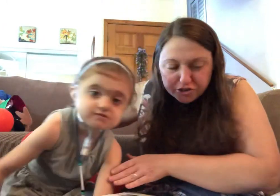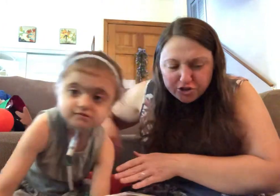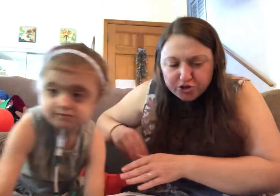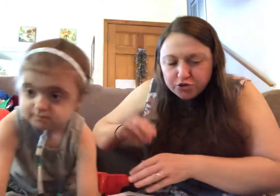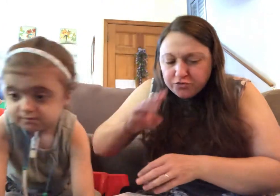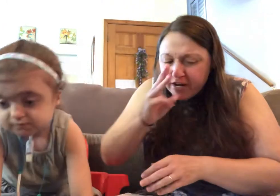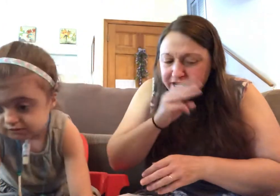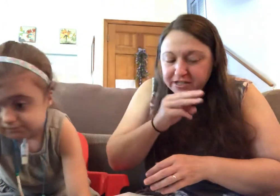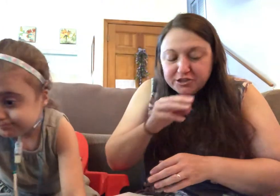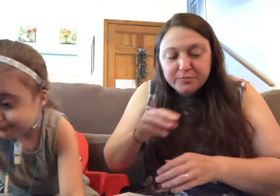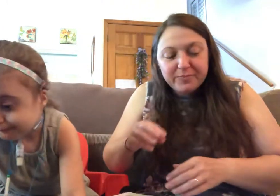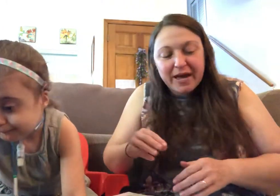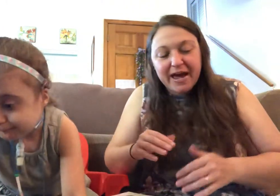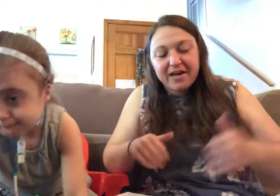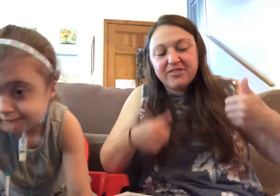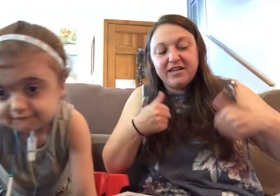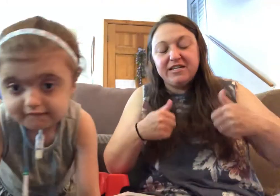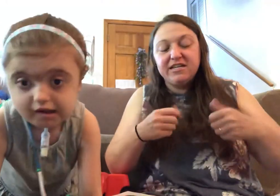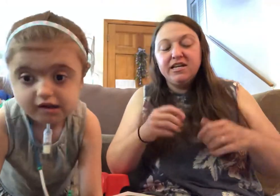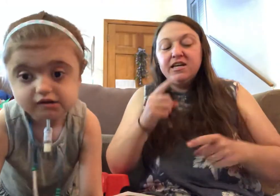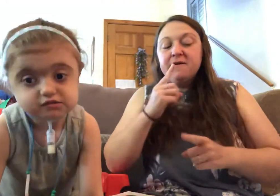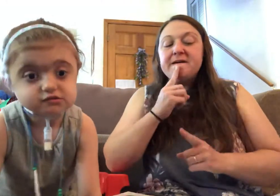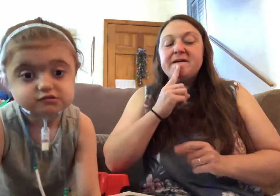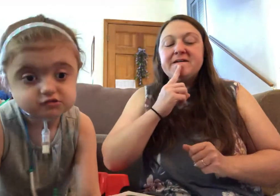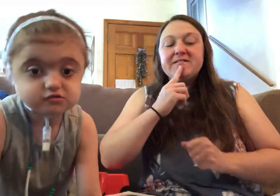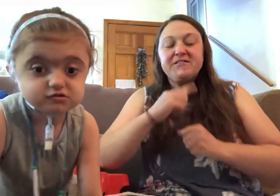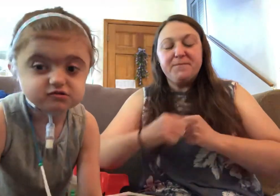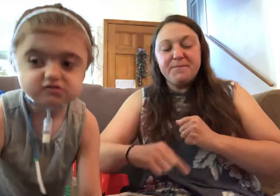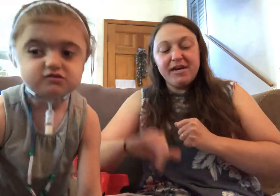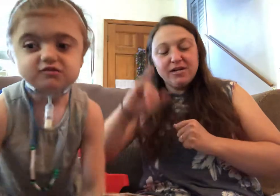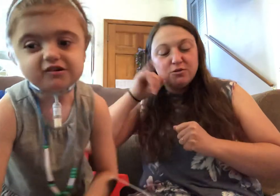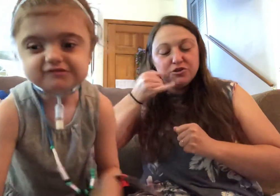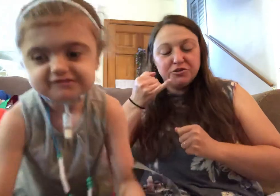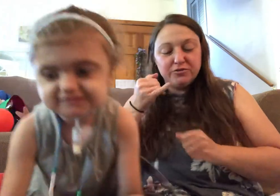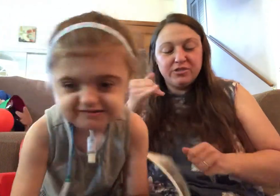strange bath in tomato juice,